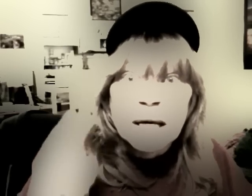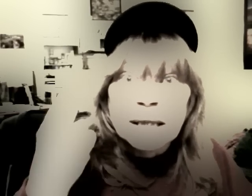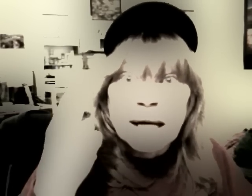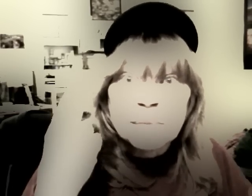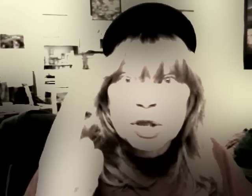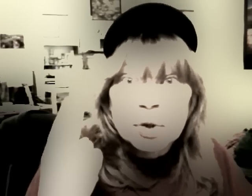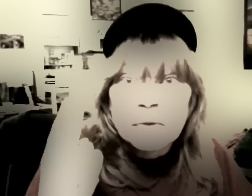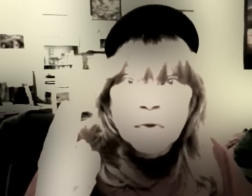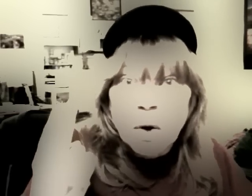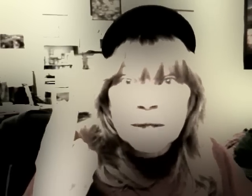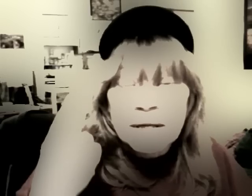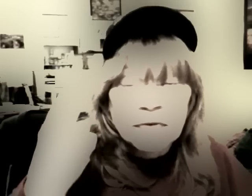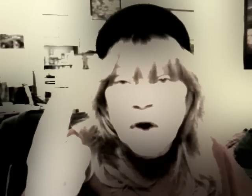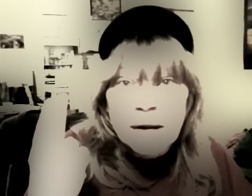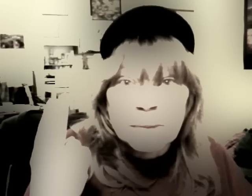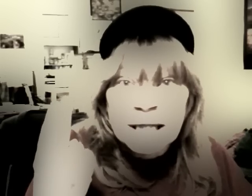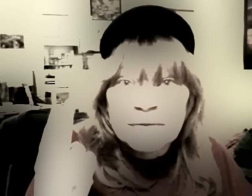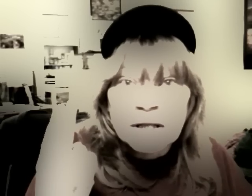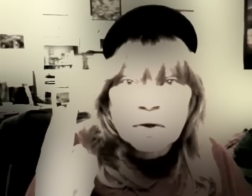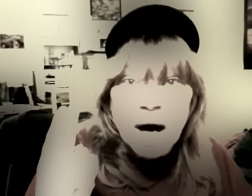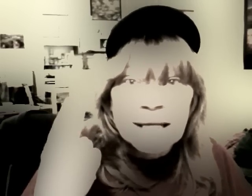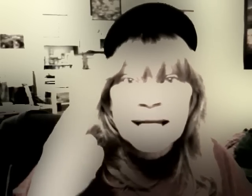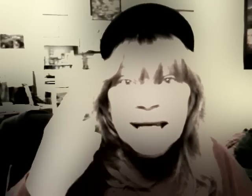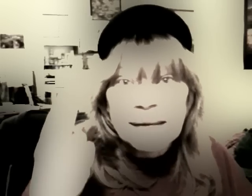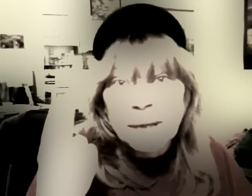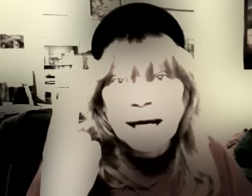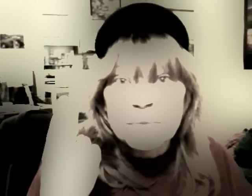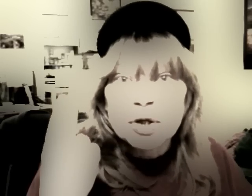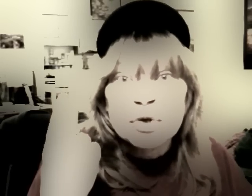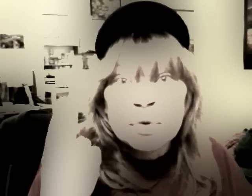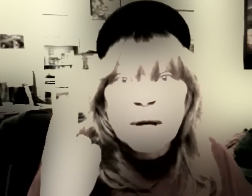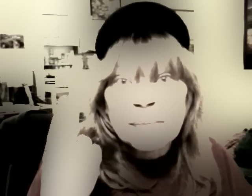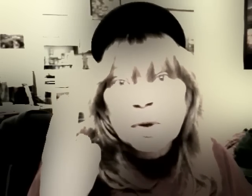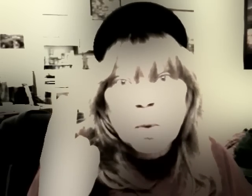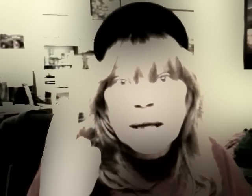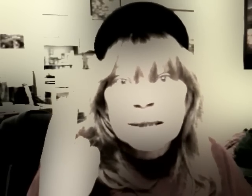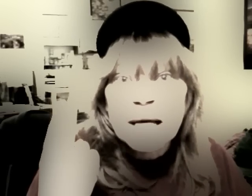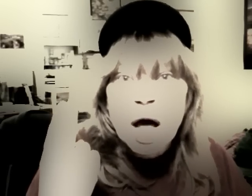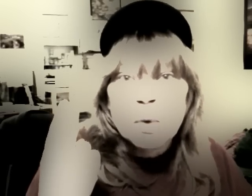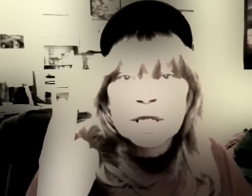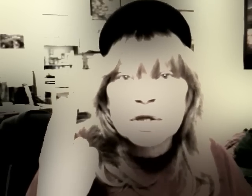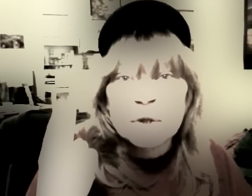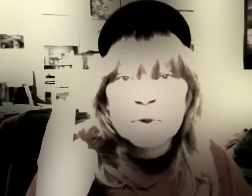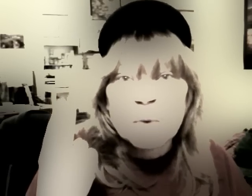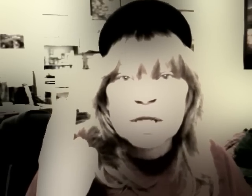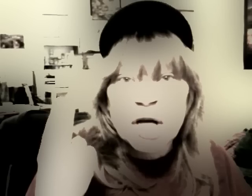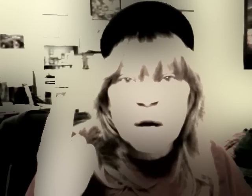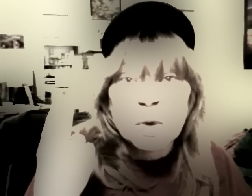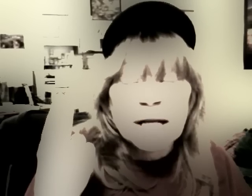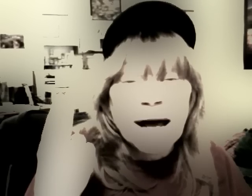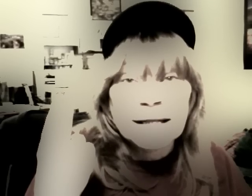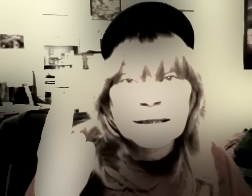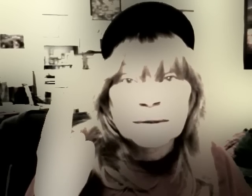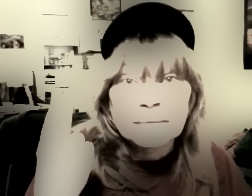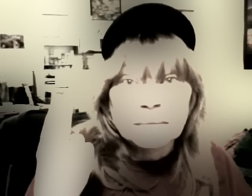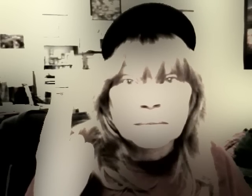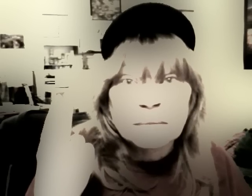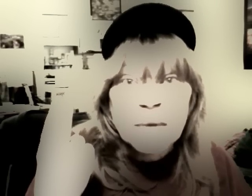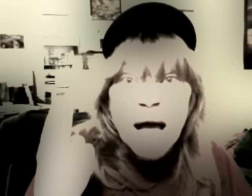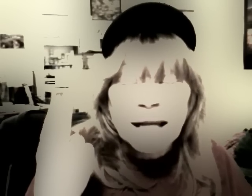Number two, course, if you've already believed in Christ, it becomes your new number one, which is used 1 John 1.9, unless